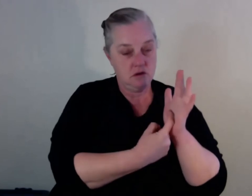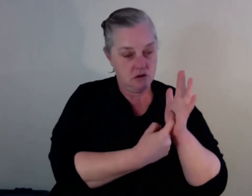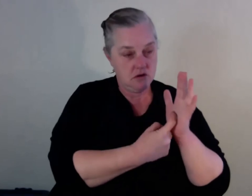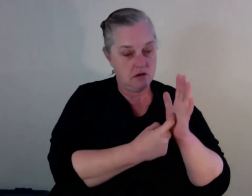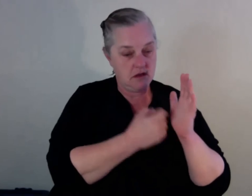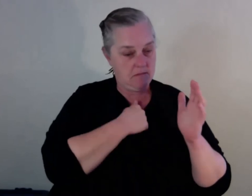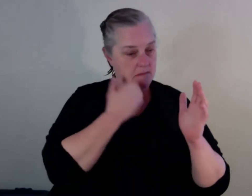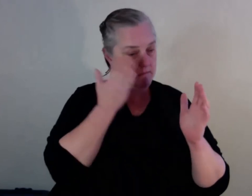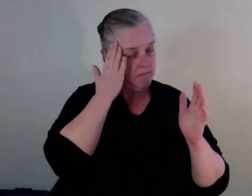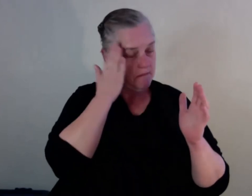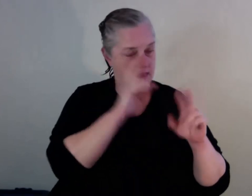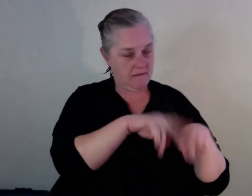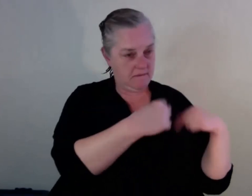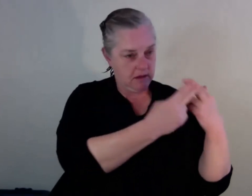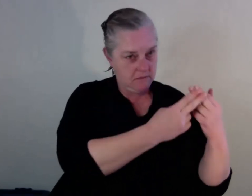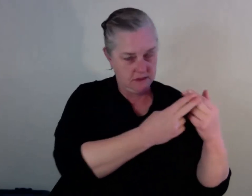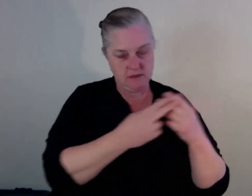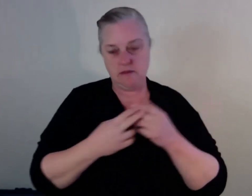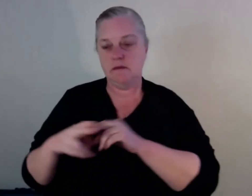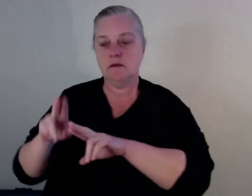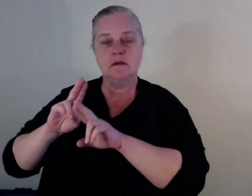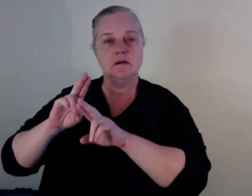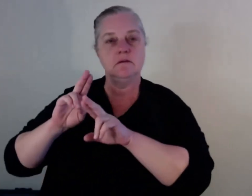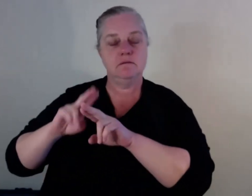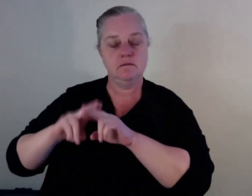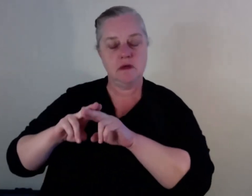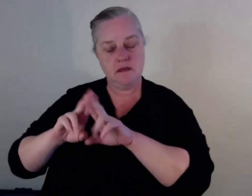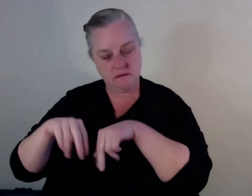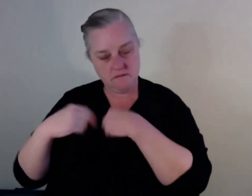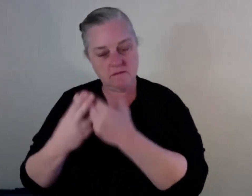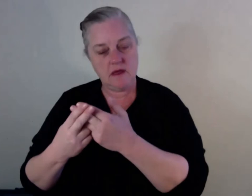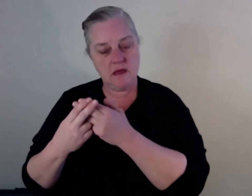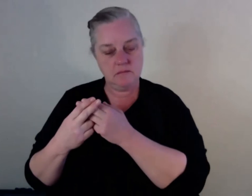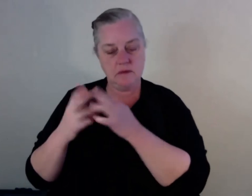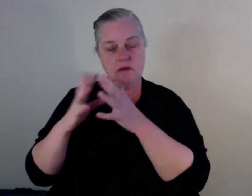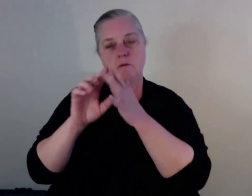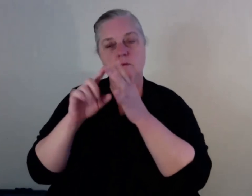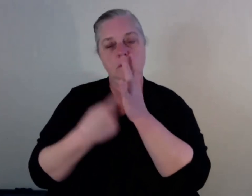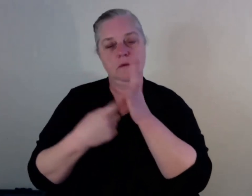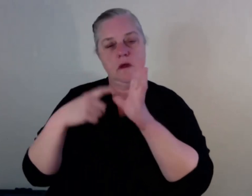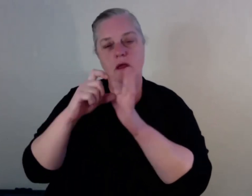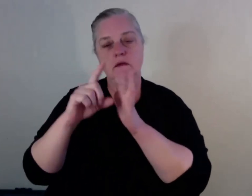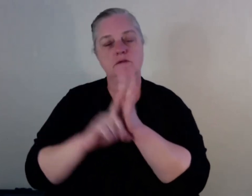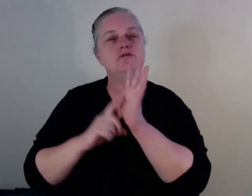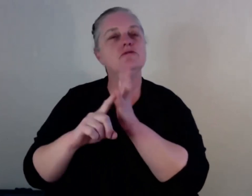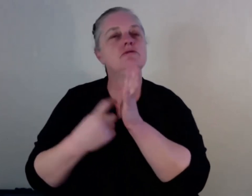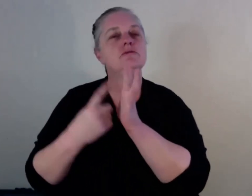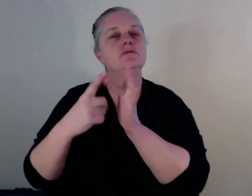father. He's from Dubbo in western New South Wales. I'd also like to acknowledge the country that I'm on. I'm on the Dada